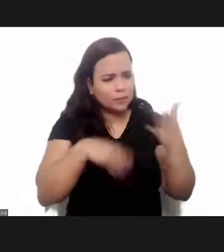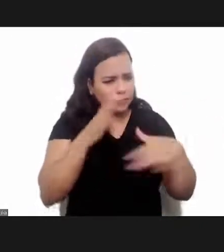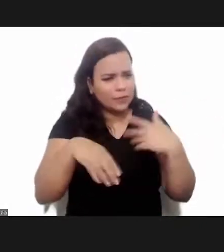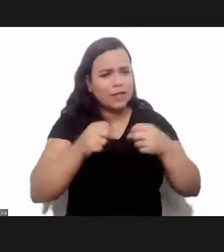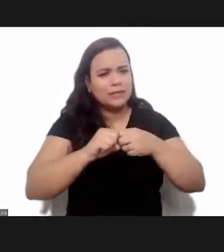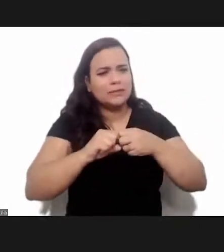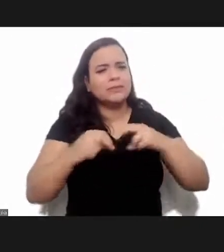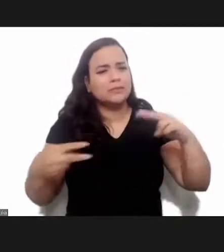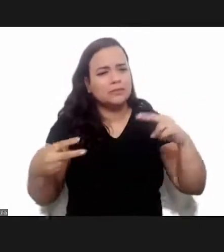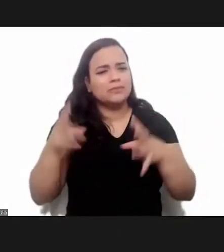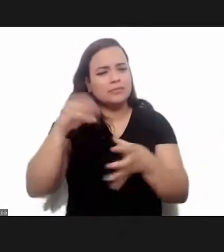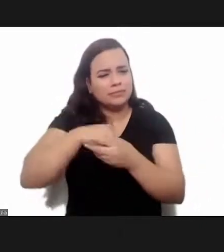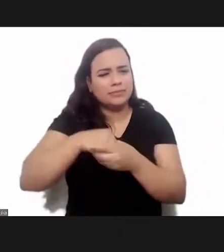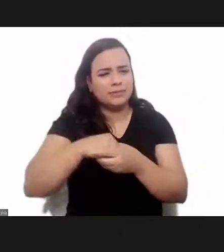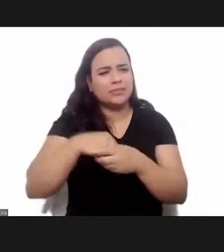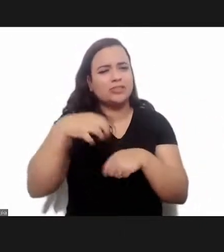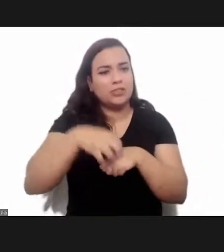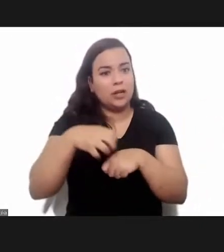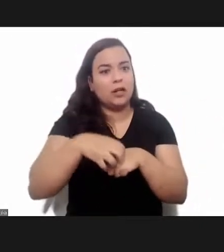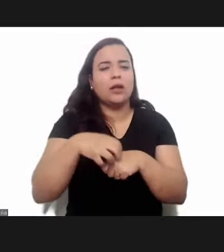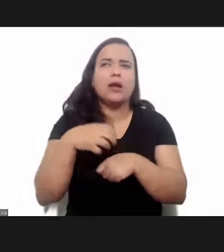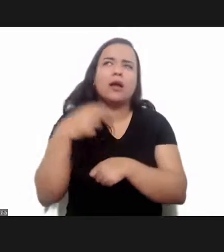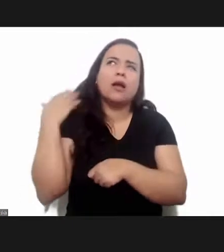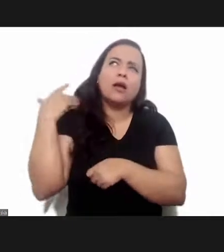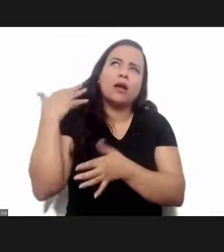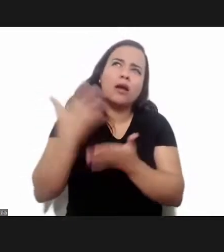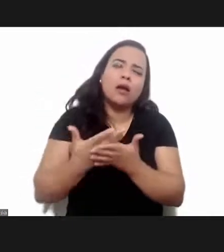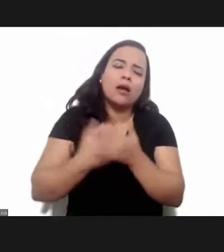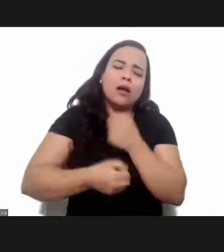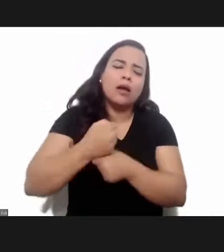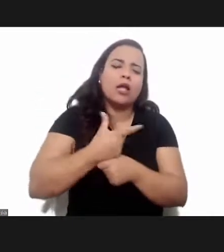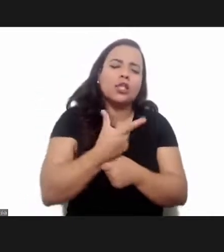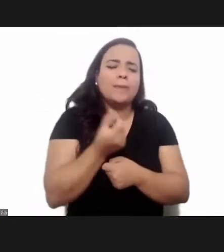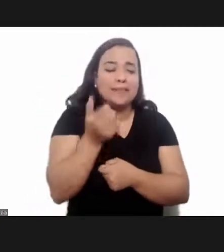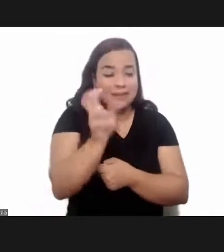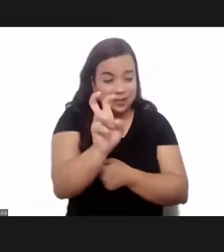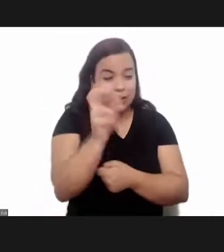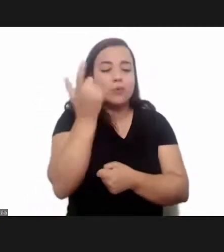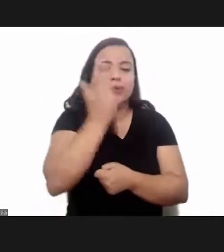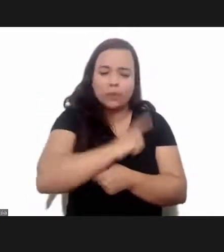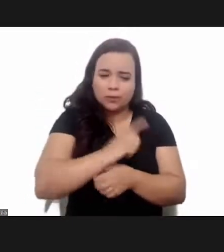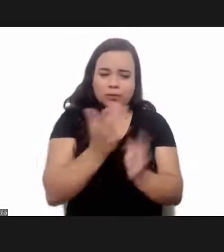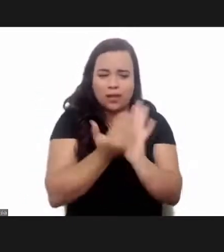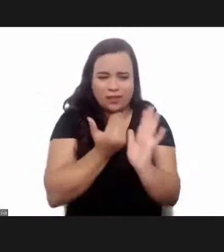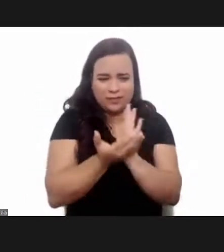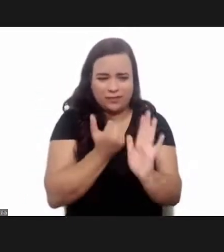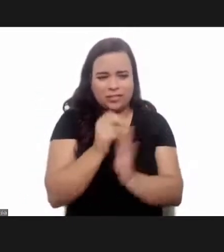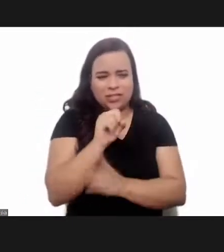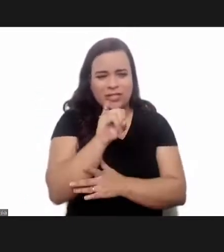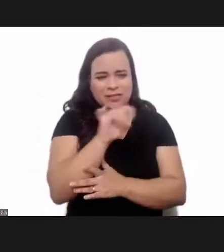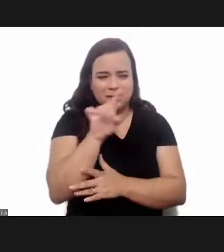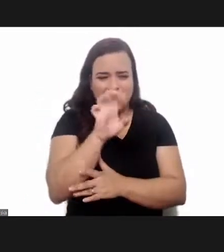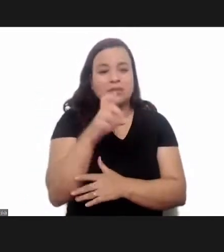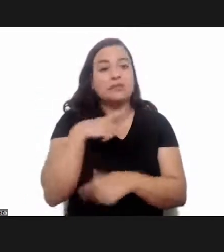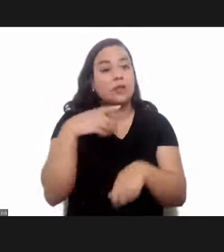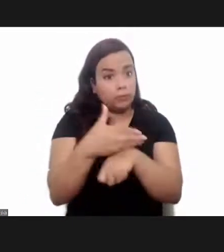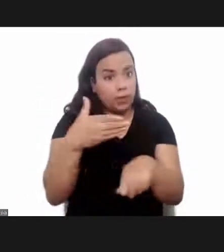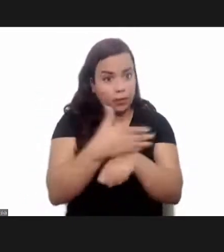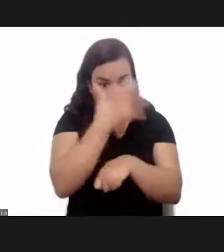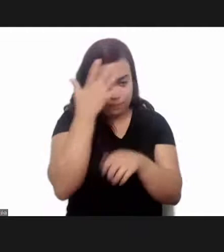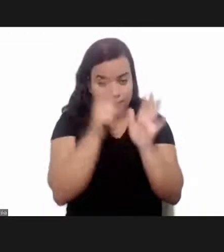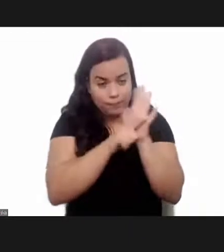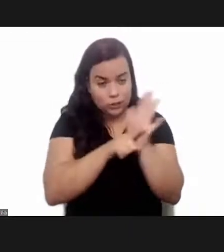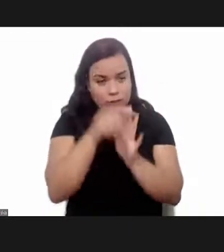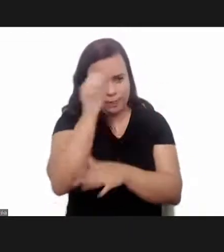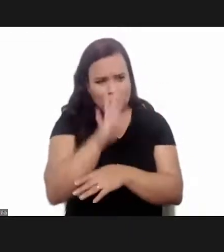sequenced and published in 2005 in an article in science which included participation by several different brazilian